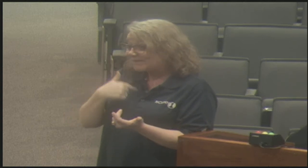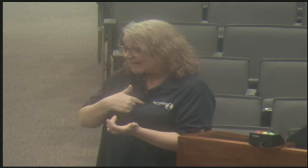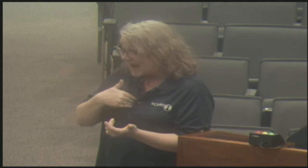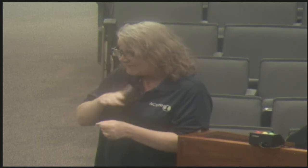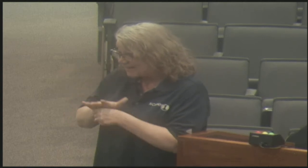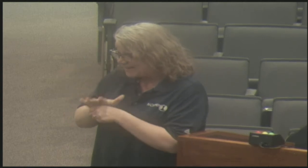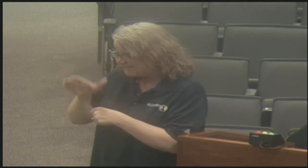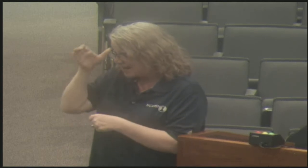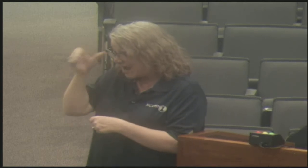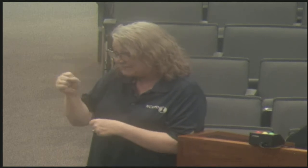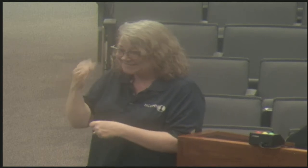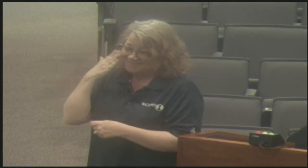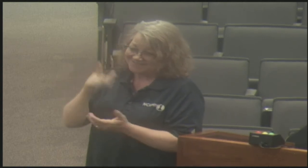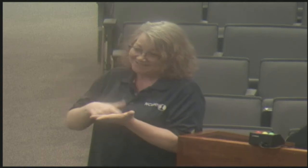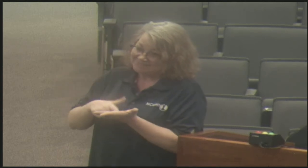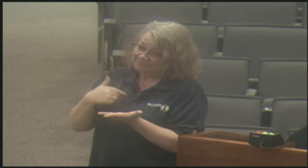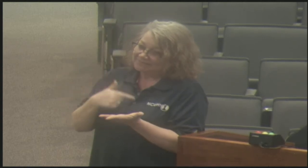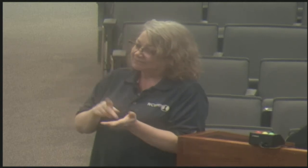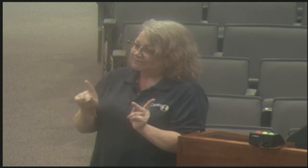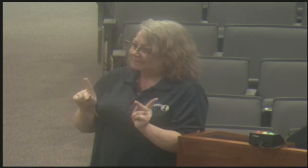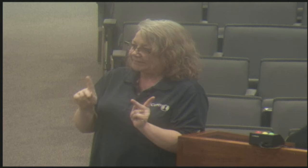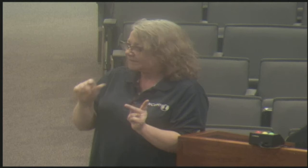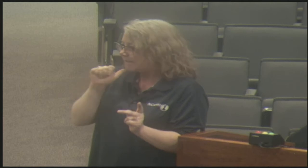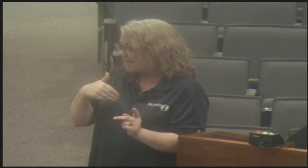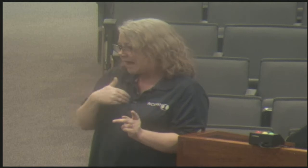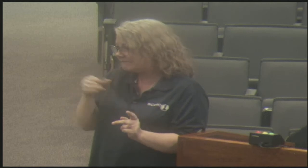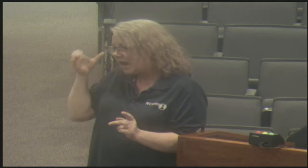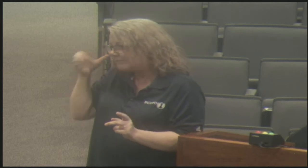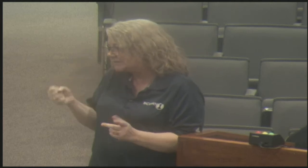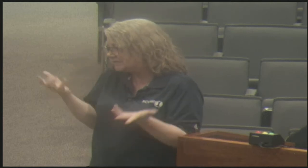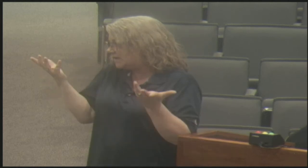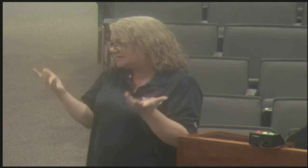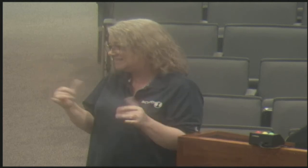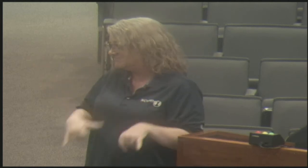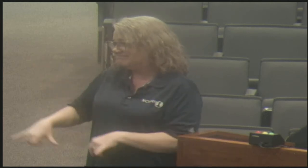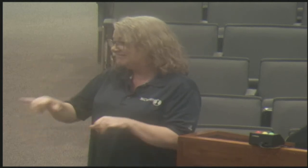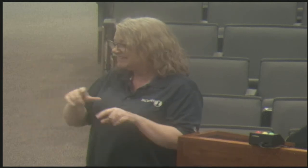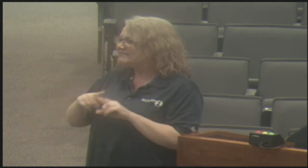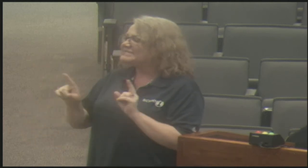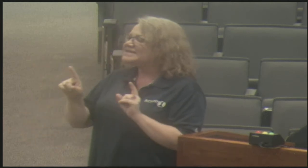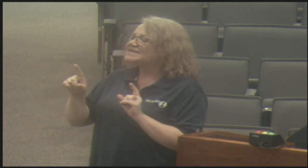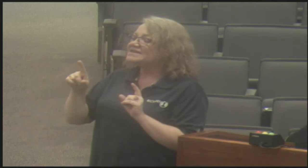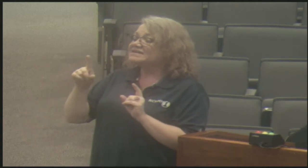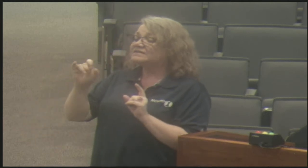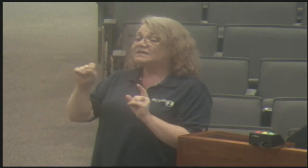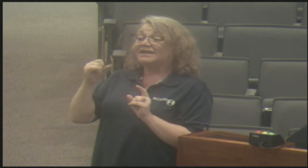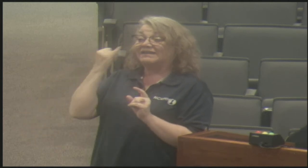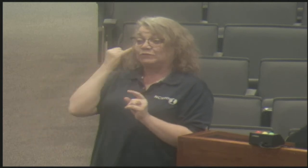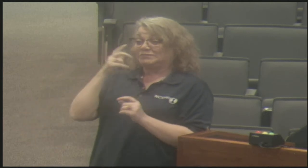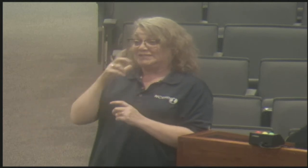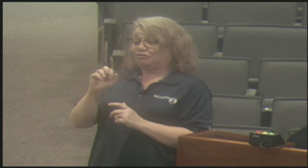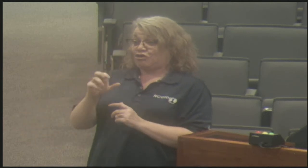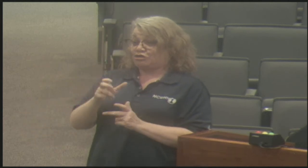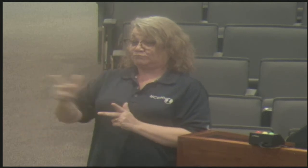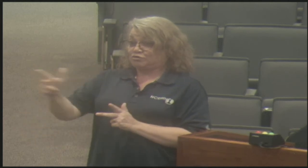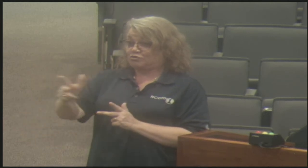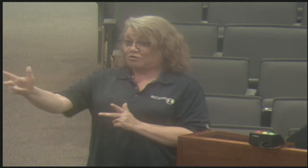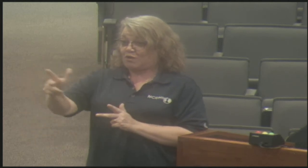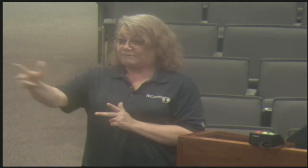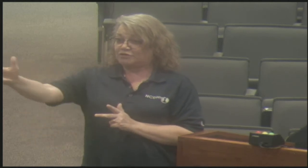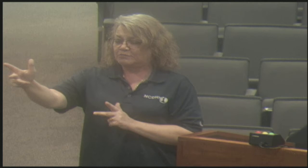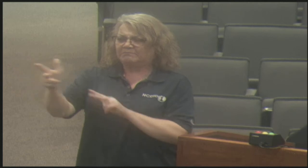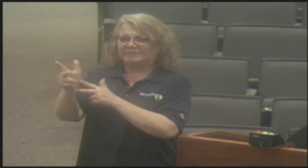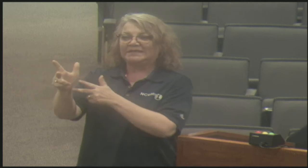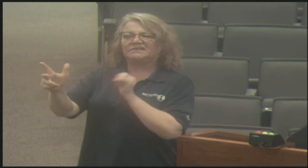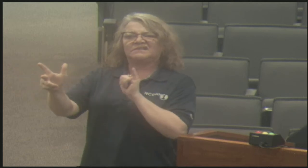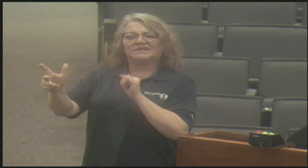But sometimes during the day, we may not see those lights as well. However, we have common sense. And if